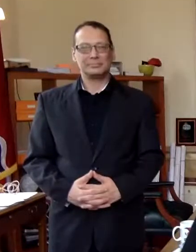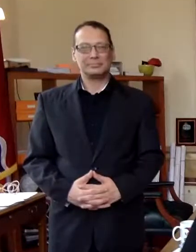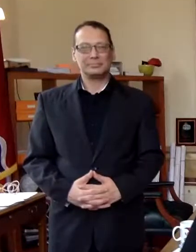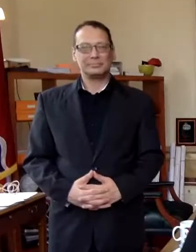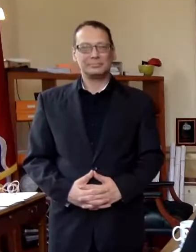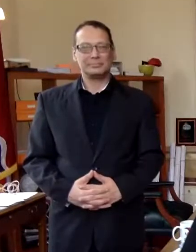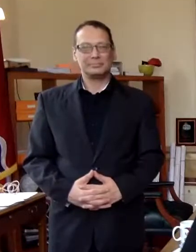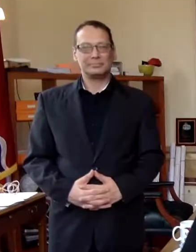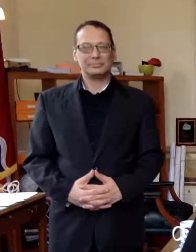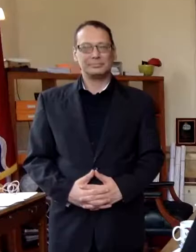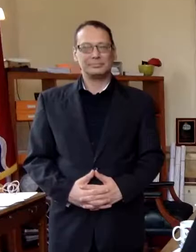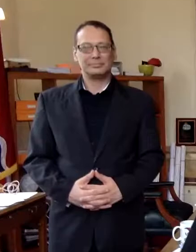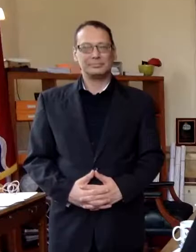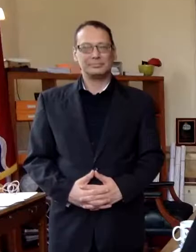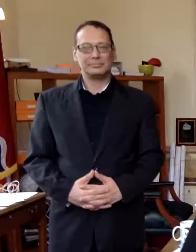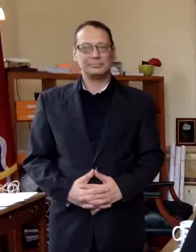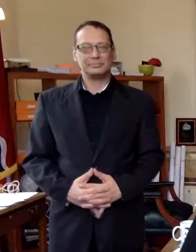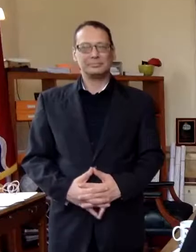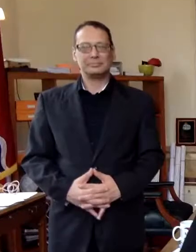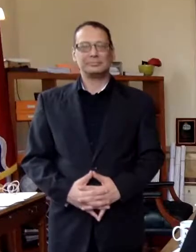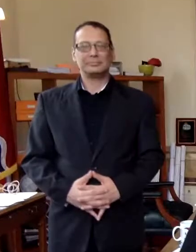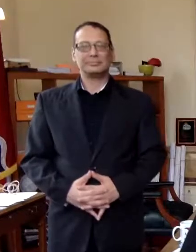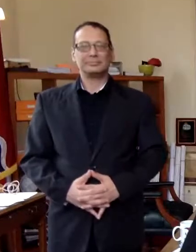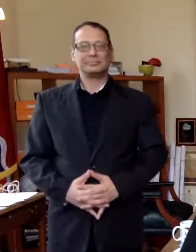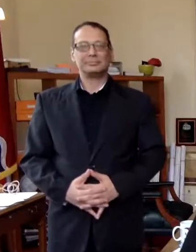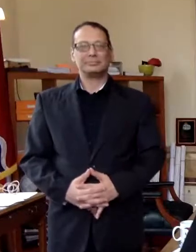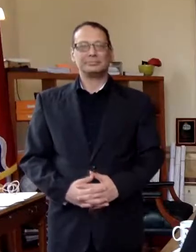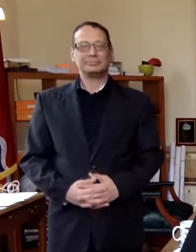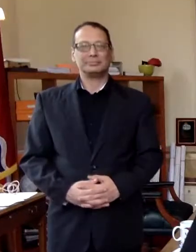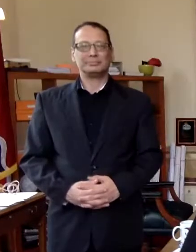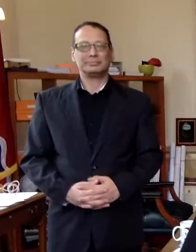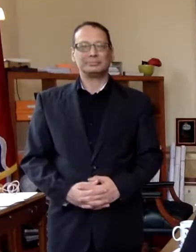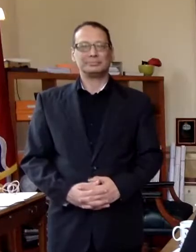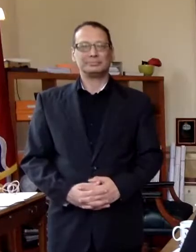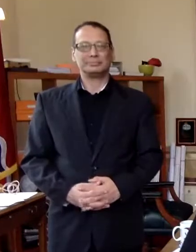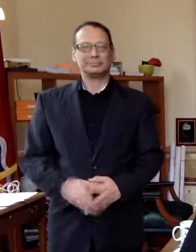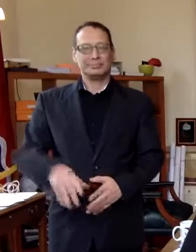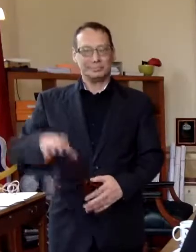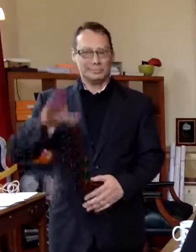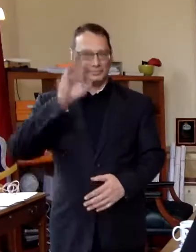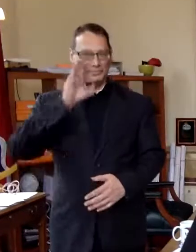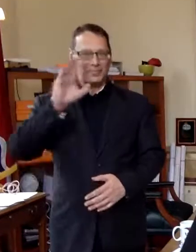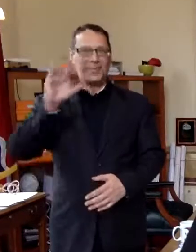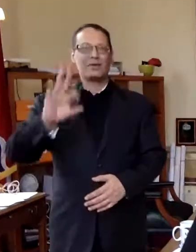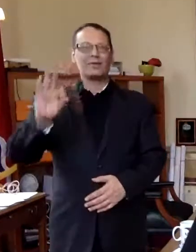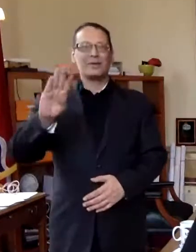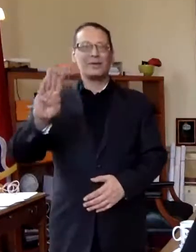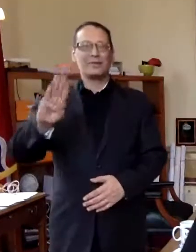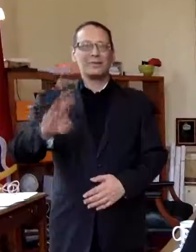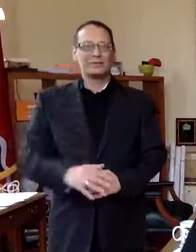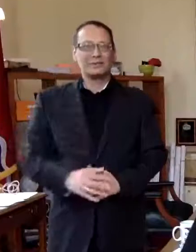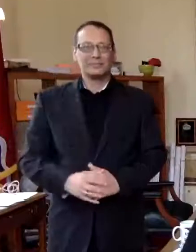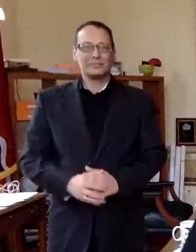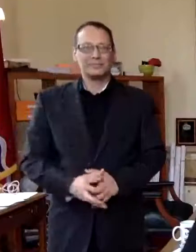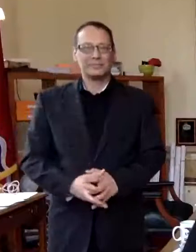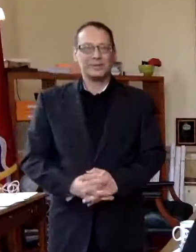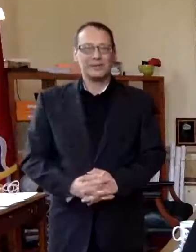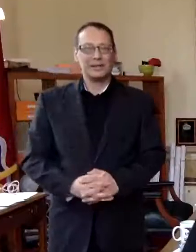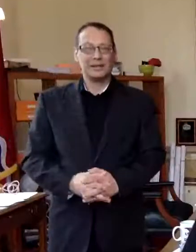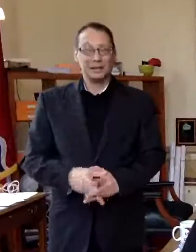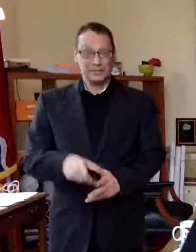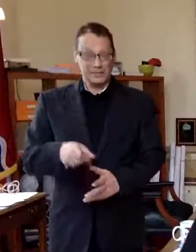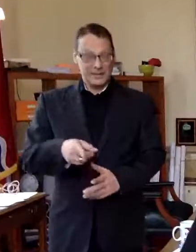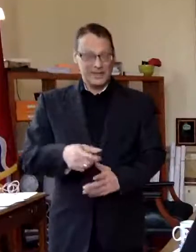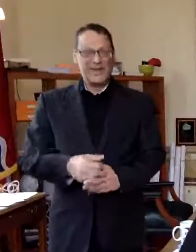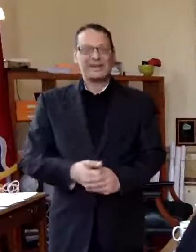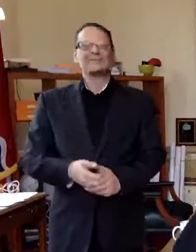we don't have a red light yet something's off hello facebook are there there we